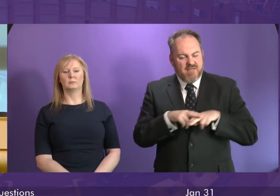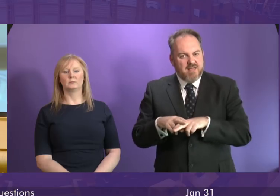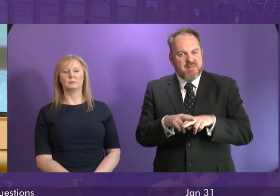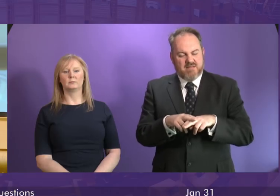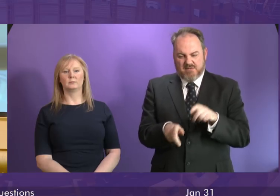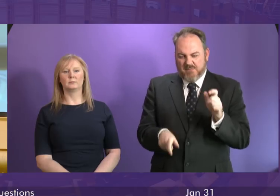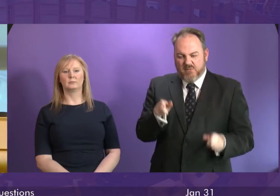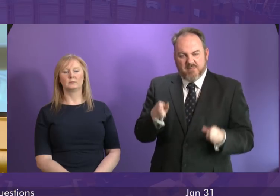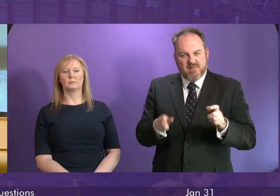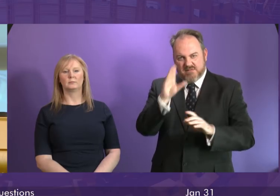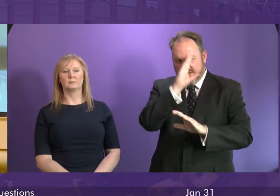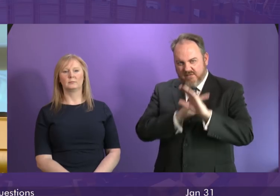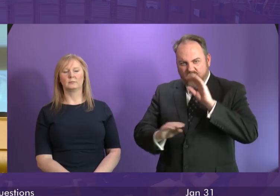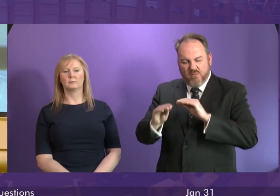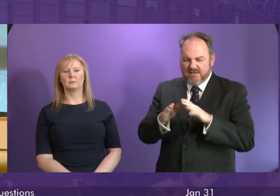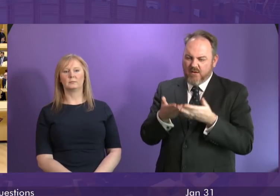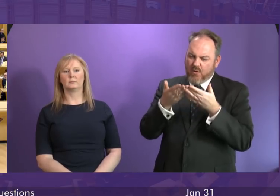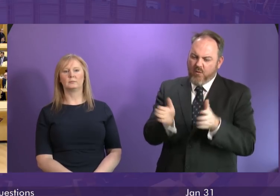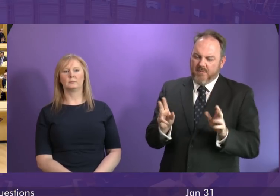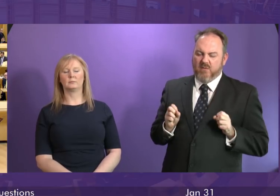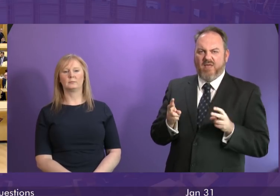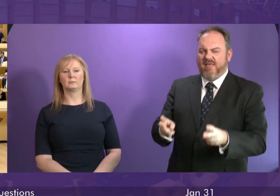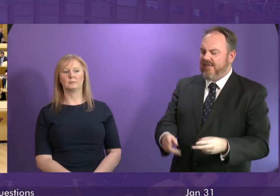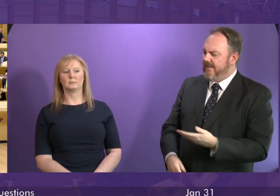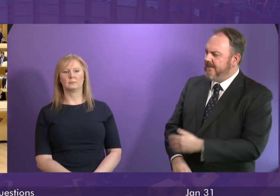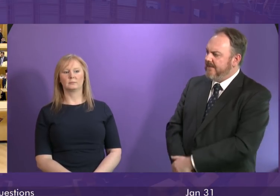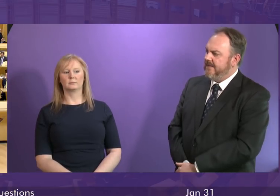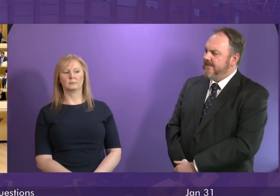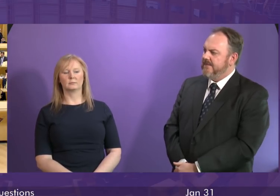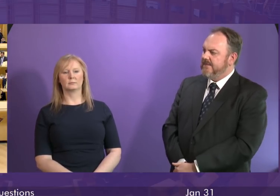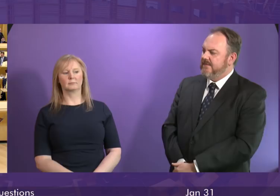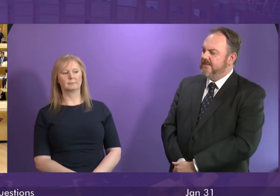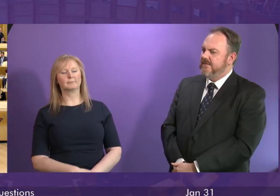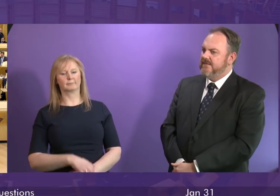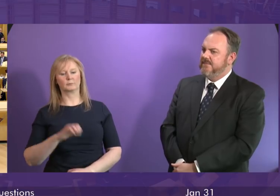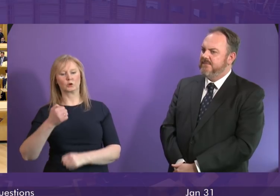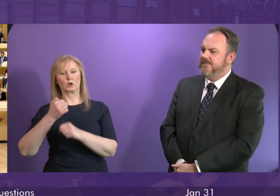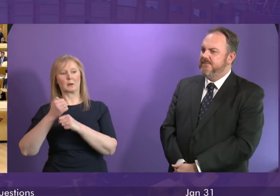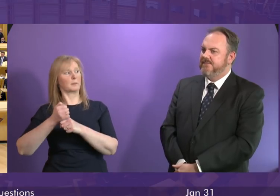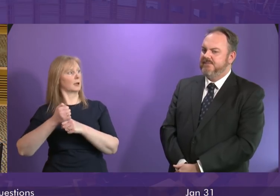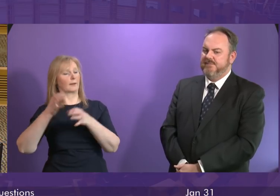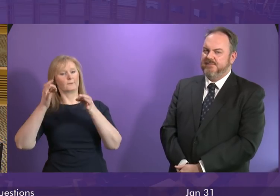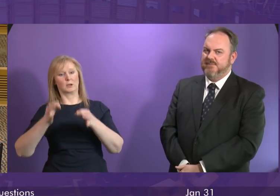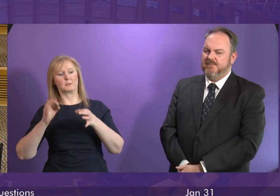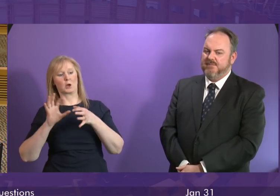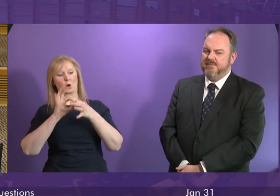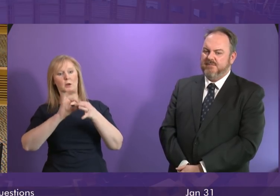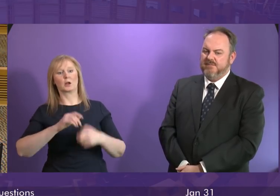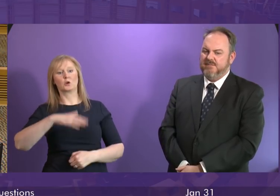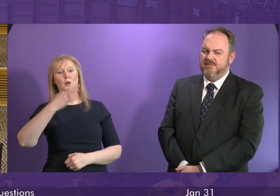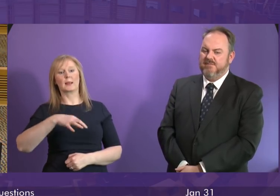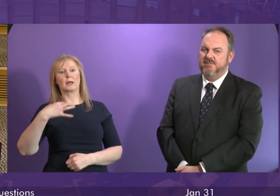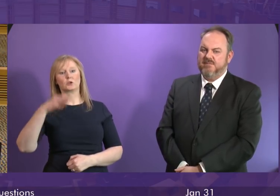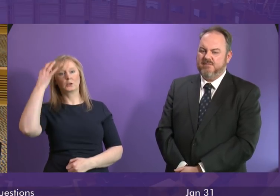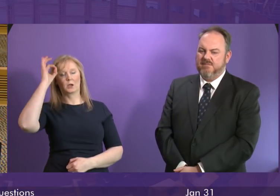involved and informed in a fully transparent manner first minister well Scottish Government officials have been in contact with North Atlantic Shire